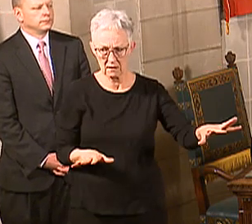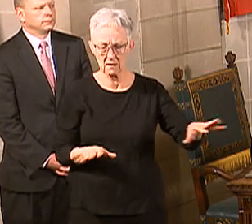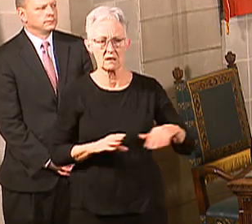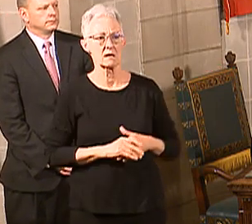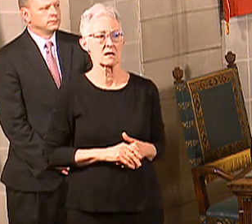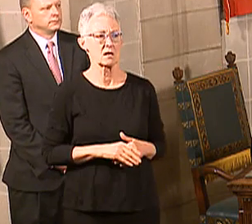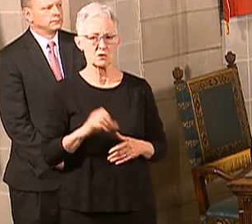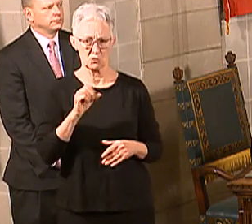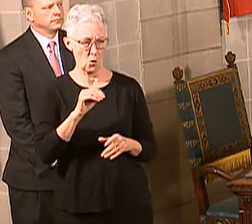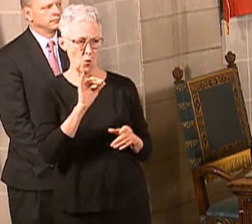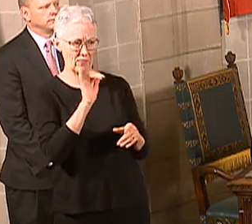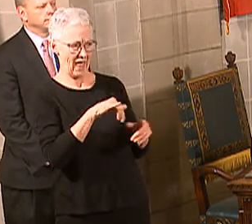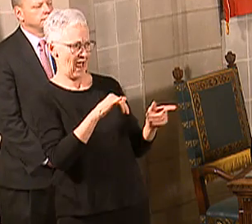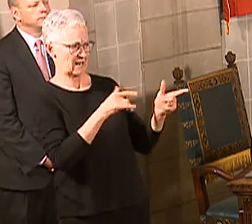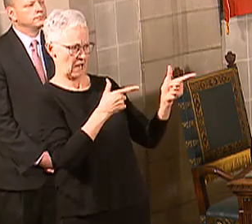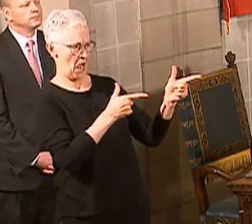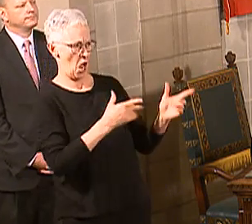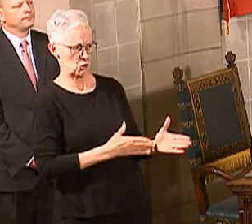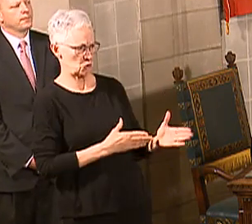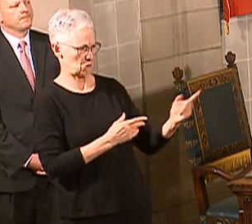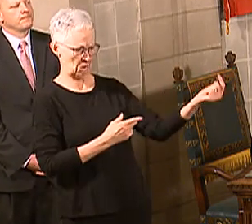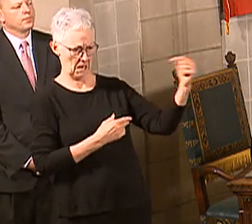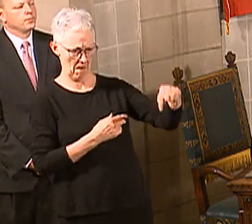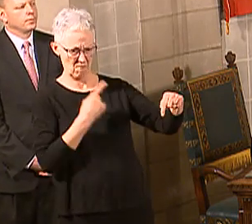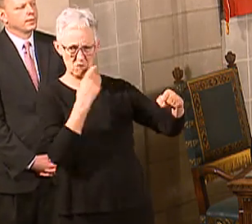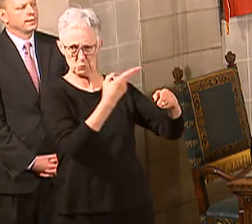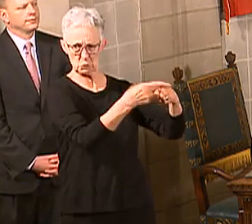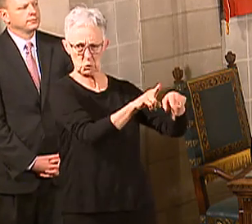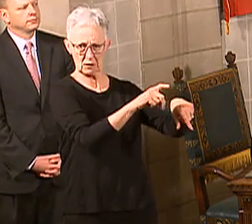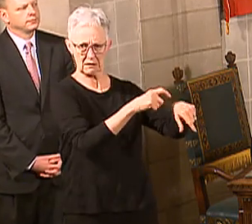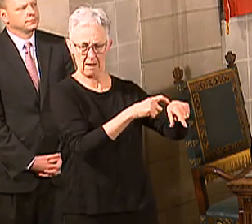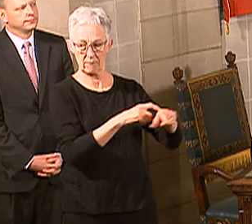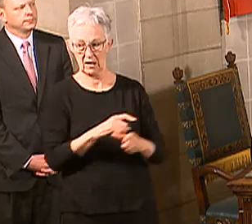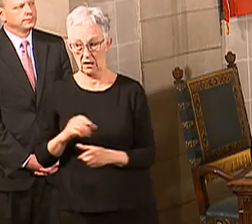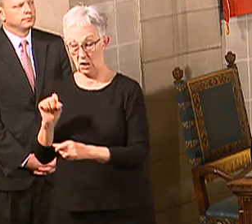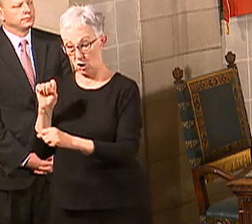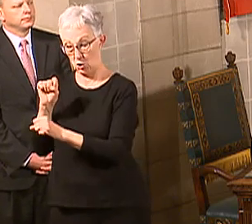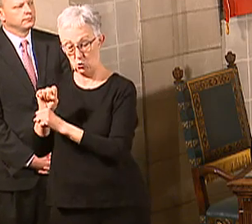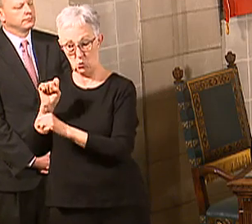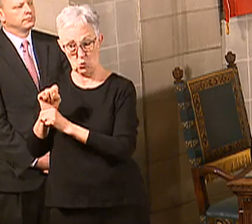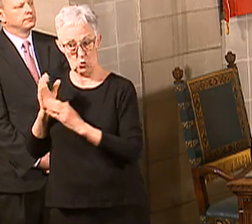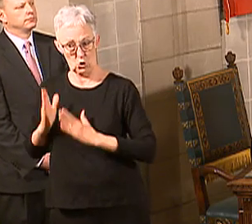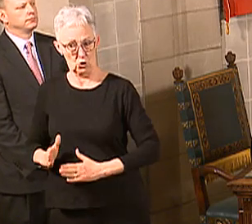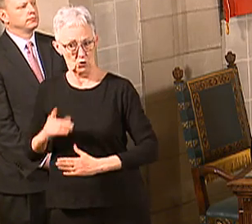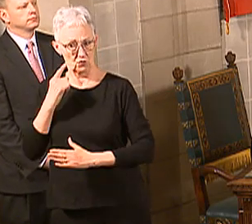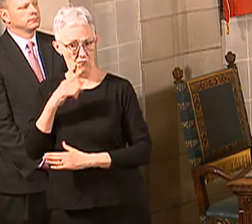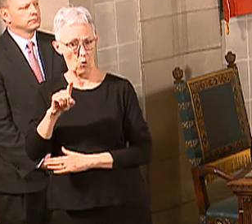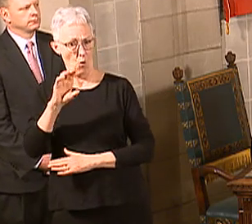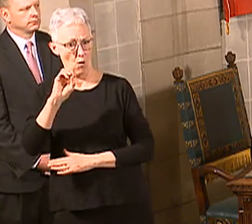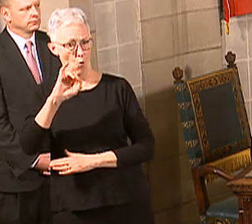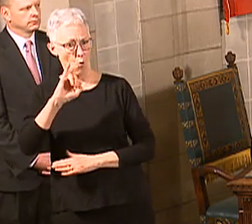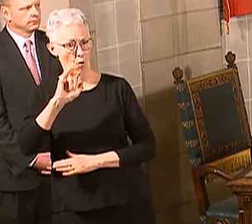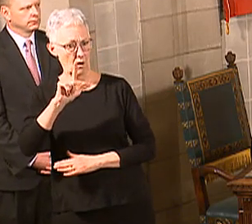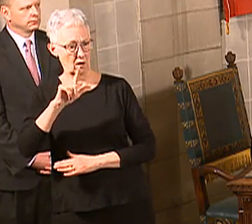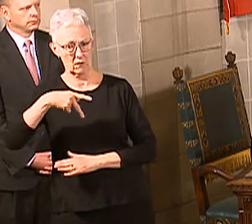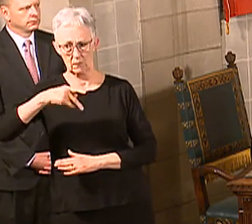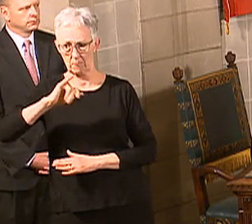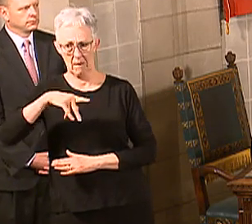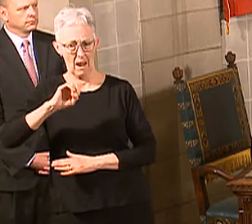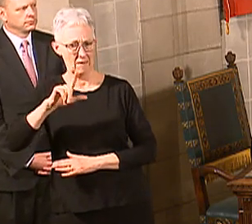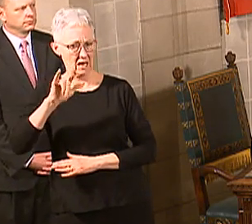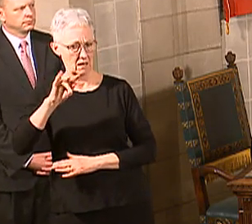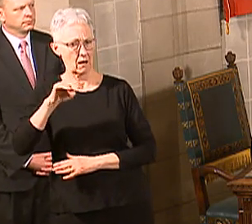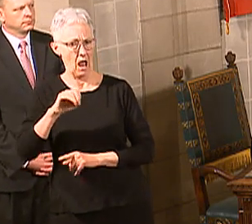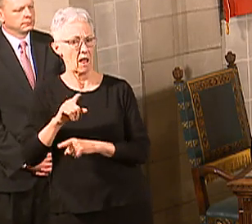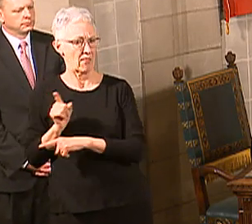versus the workers who are going to be here on an extended basis. And I would remind everybody that when we're talking about people traveling into state, we've already exempted